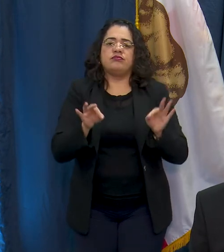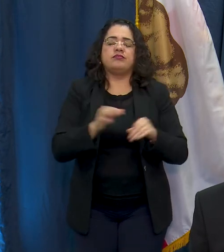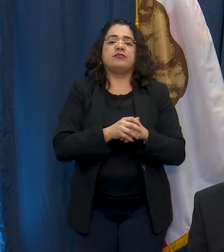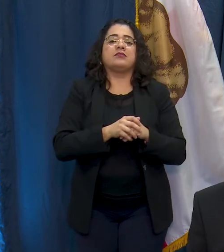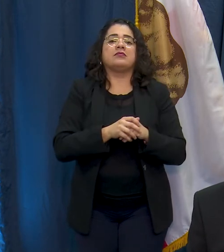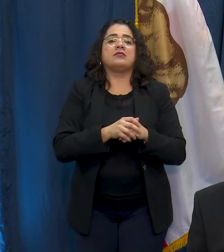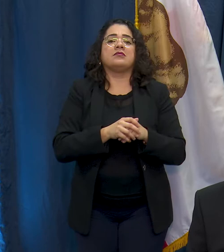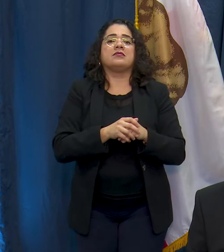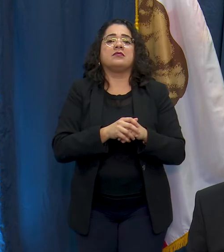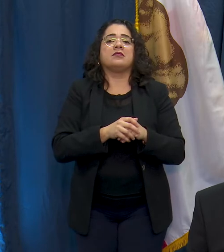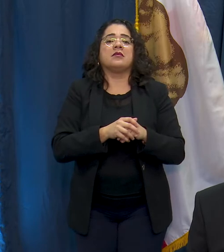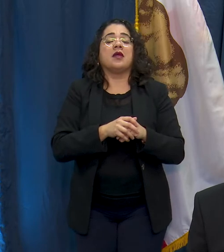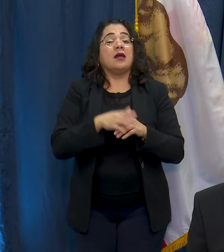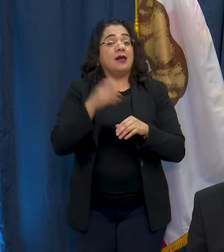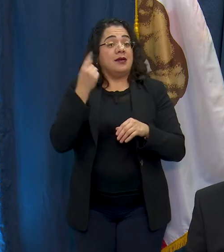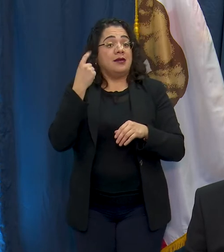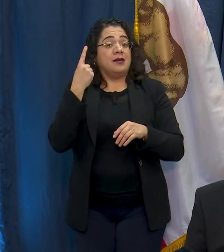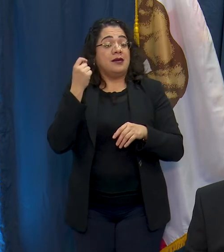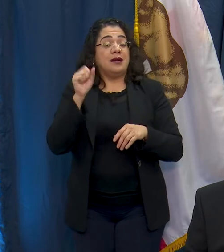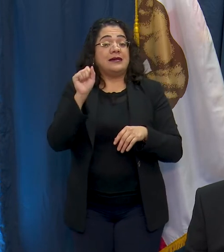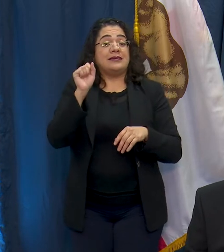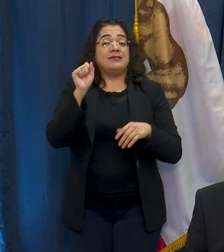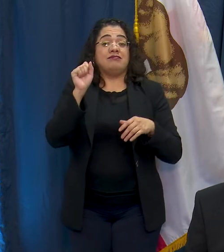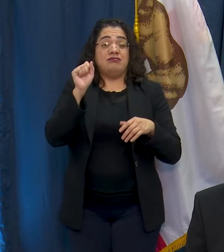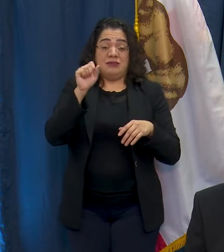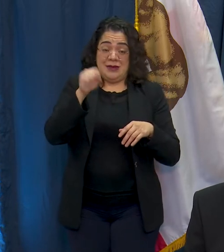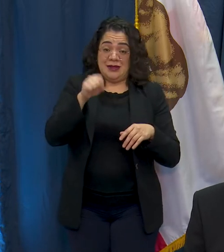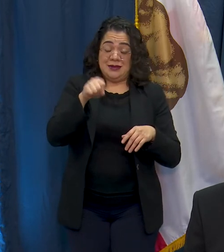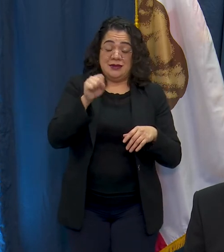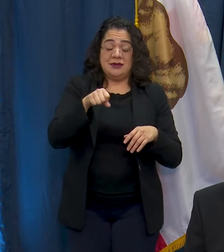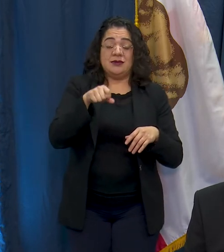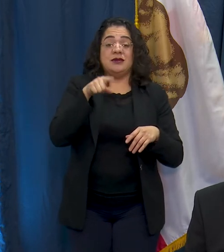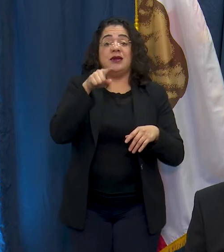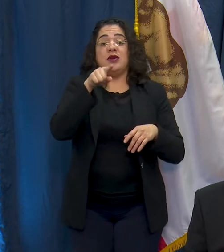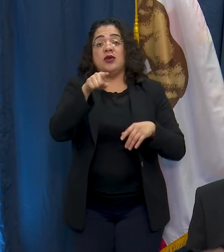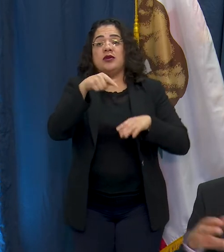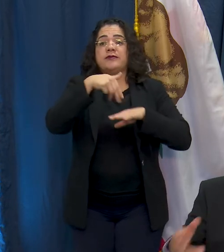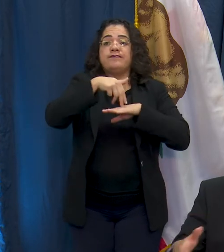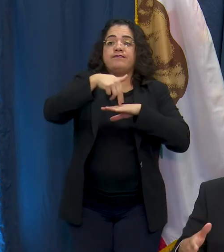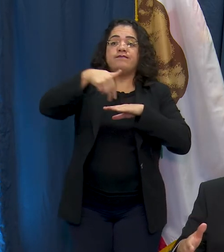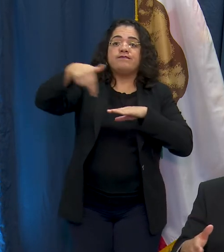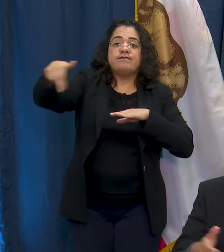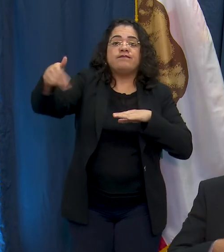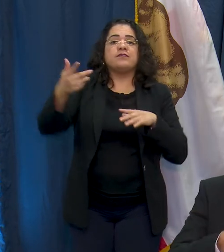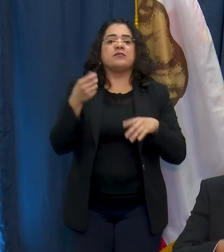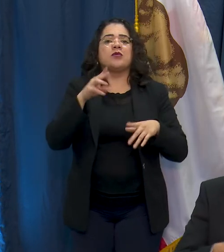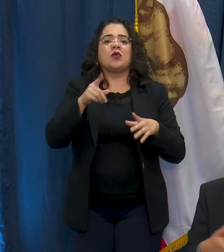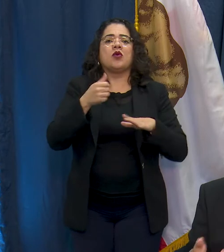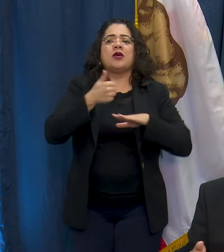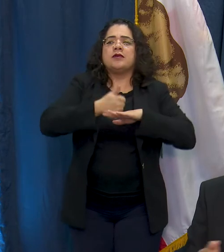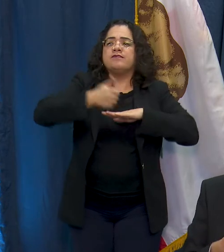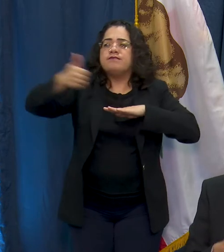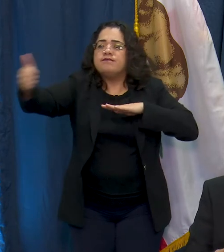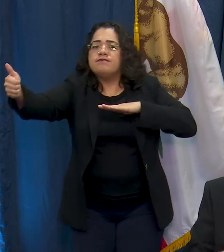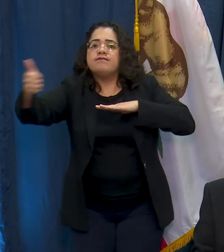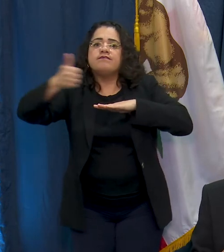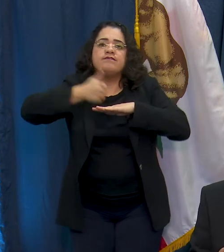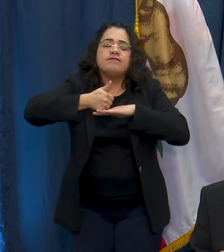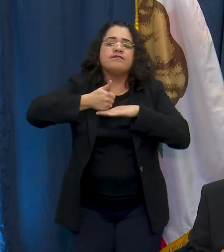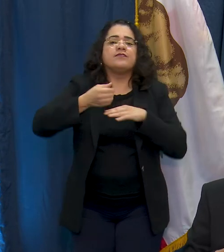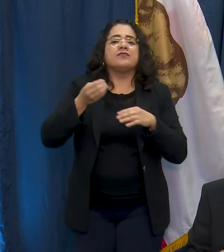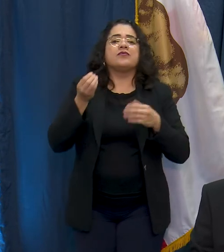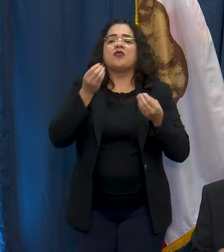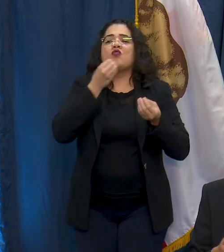is asking folks that yes if you are going out of your home and you have to travel for an essential reason, grocery